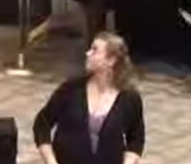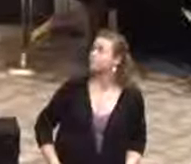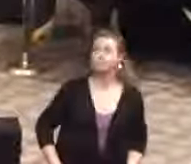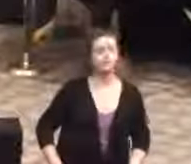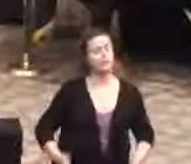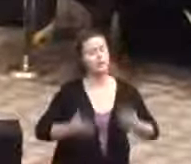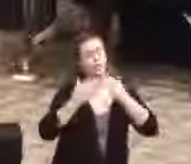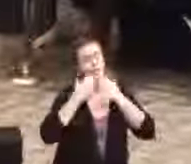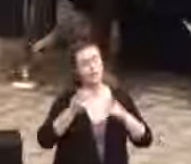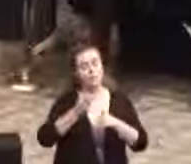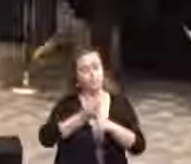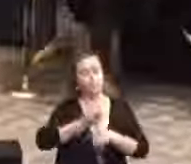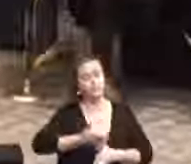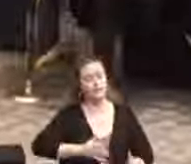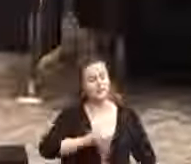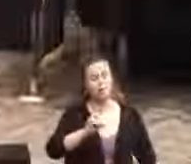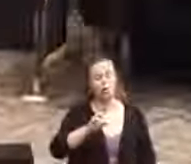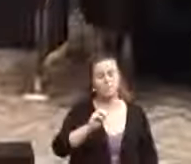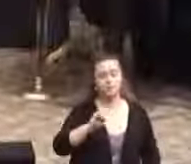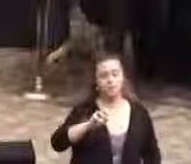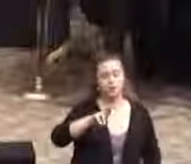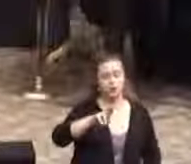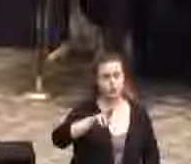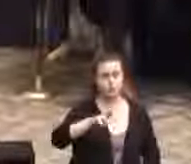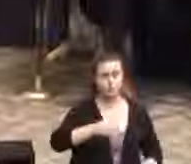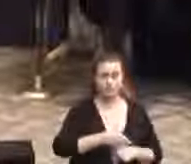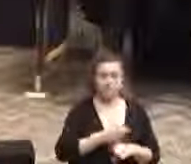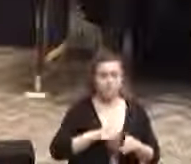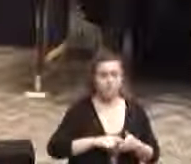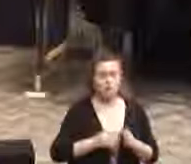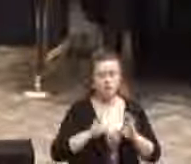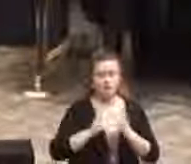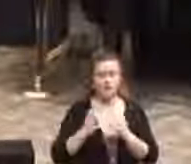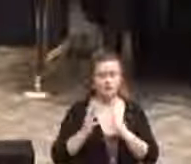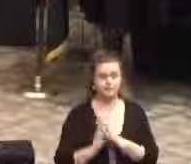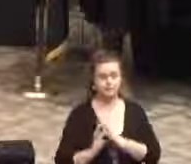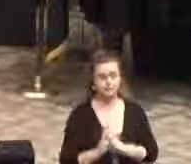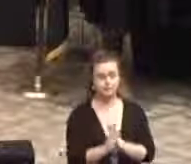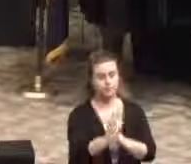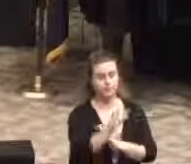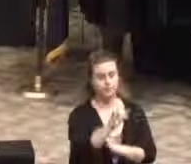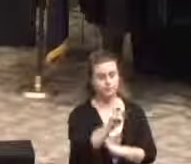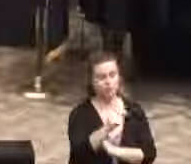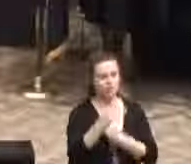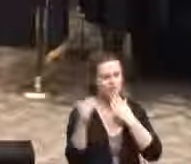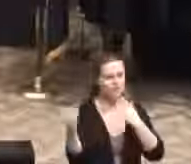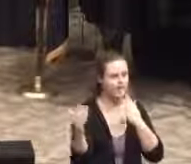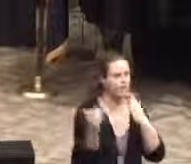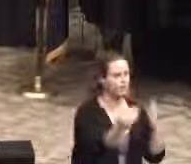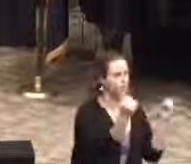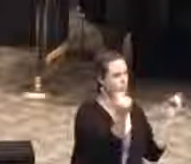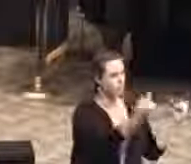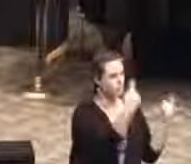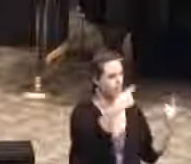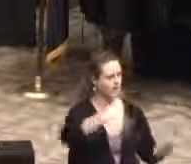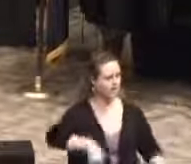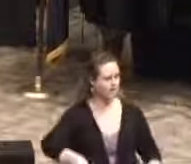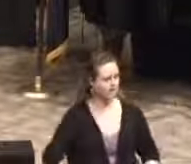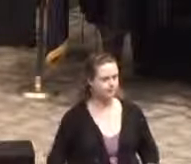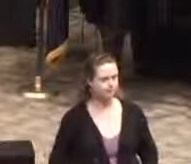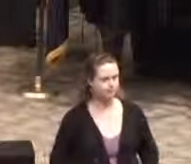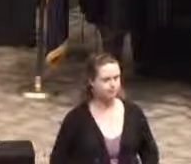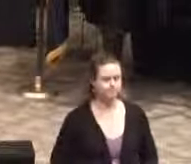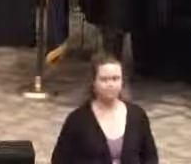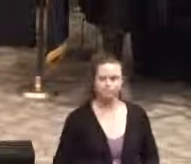Thank you, Superintendent Cormier. Before we begin our class recessional, I would again like to thank you all for coming and